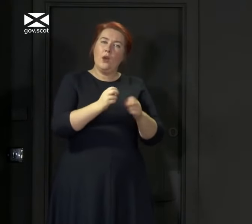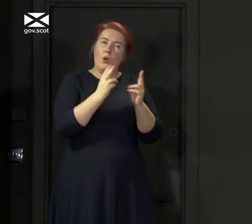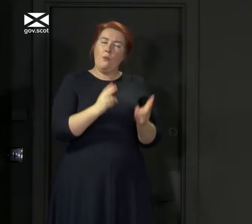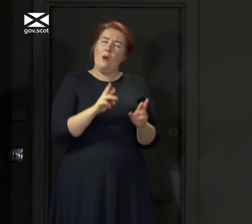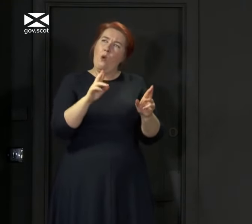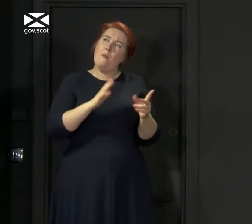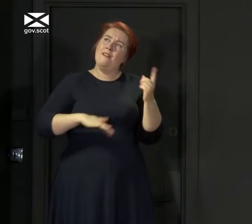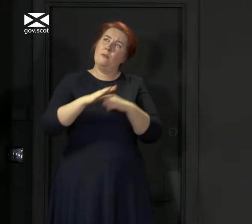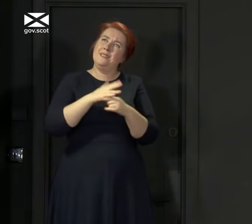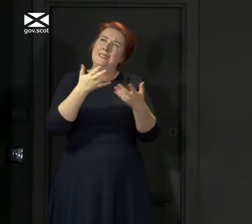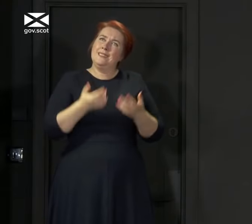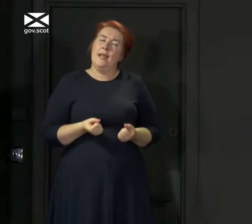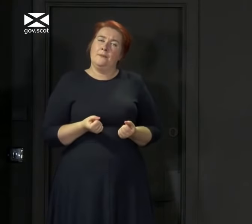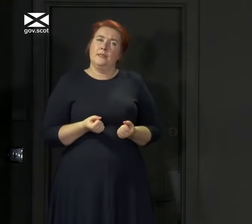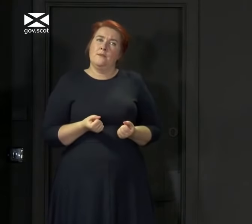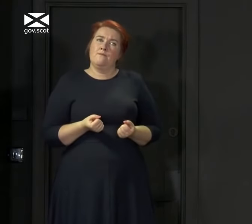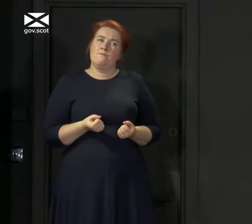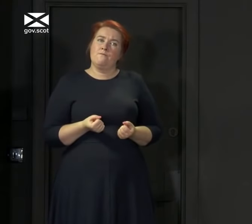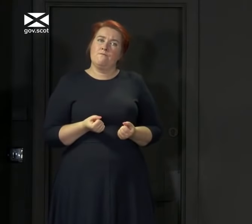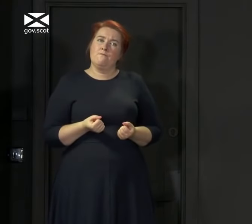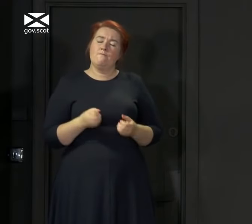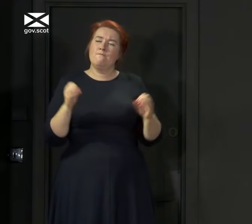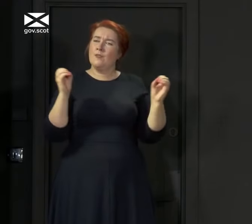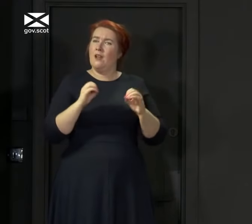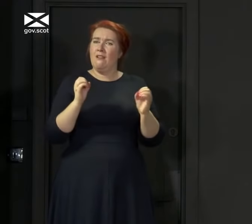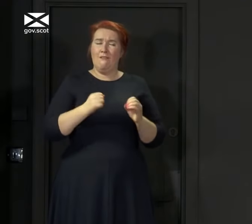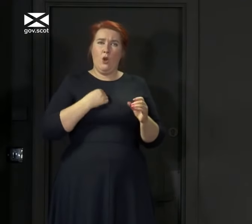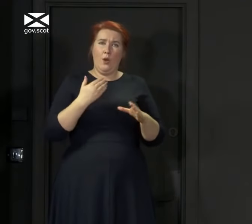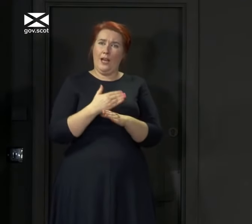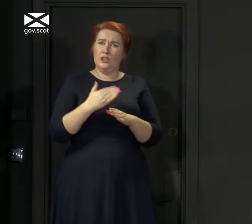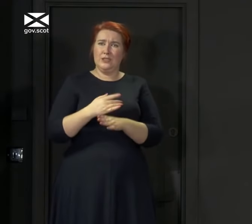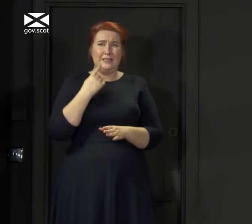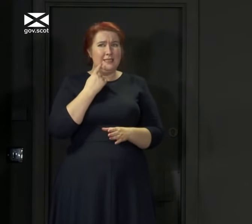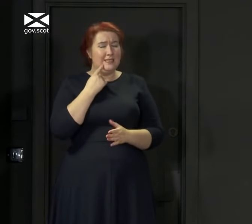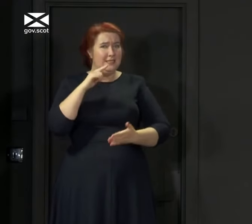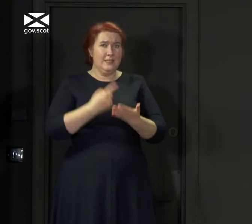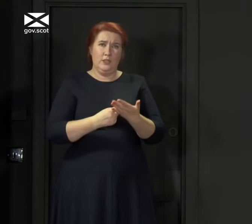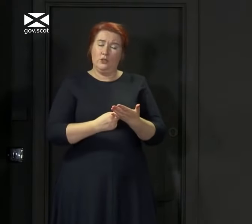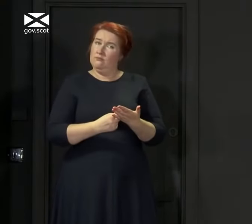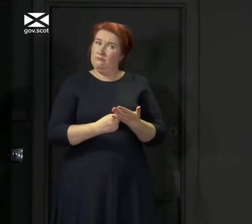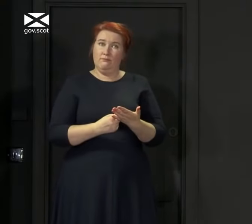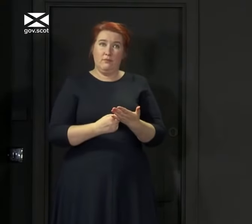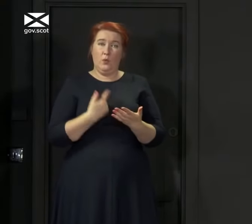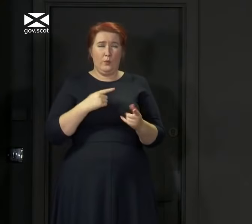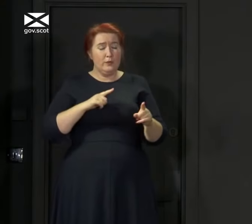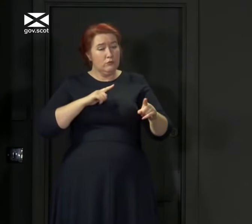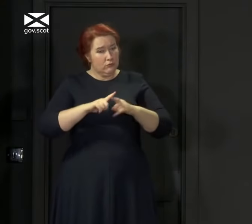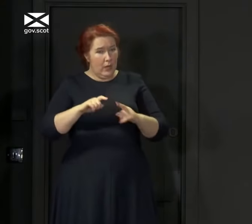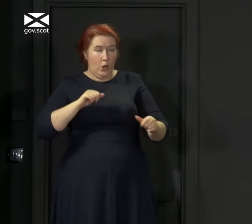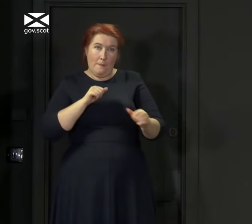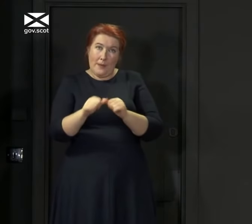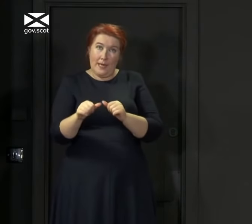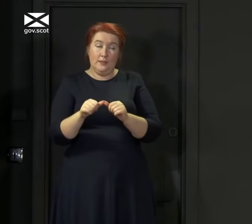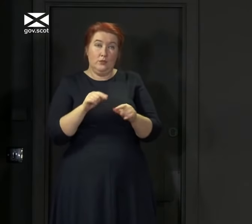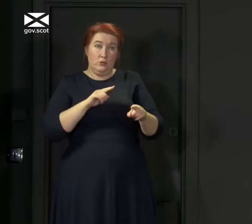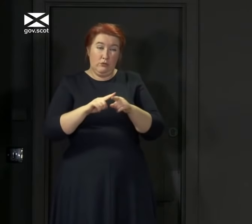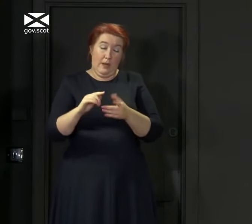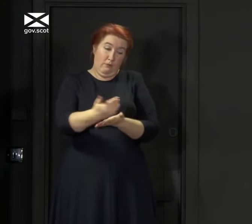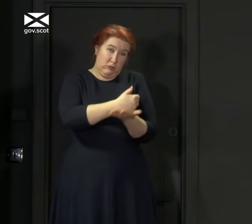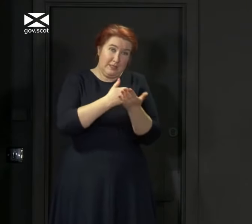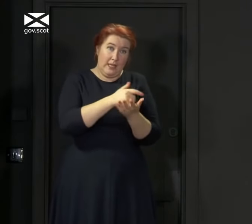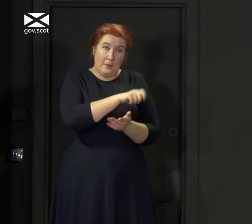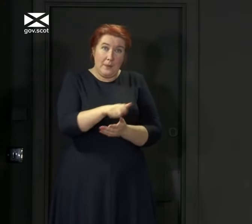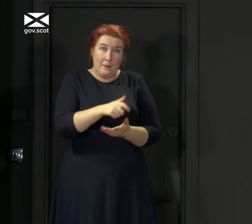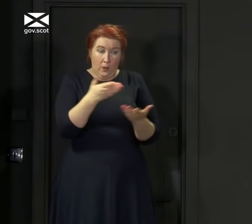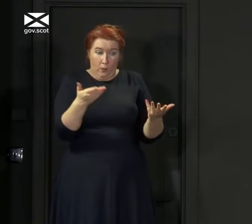will accept that none of these actions were taken lightly and they were all taken at the time with the best of intentions to try to protect people in care